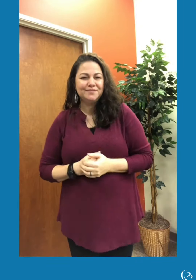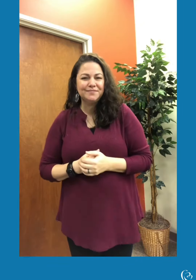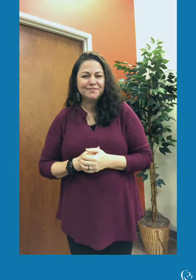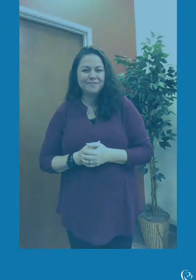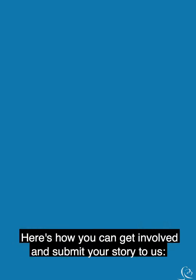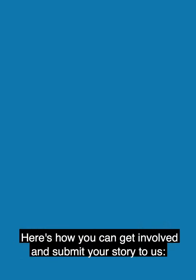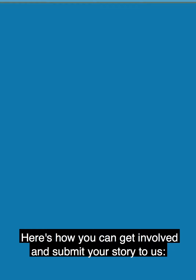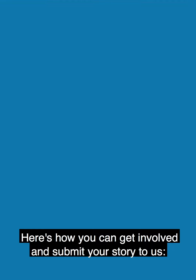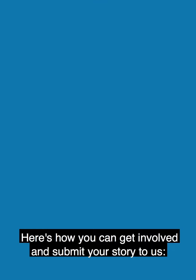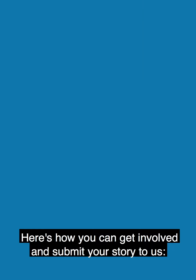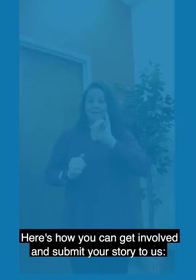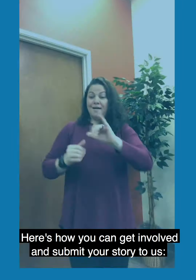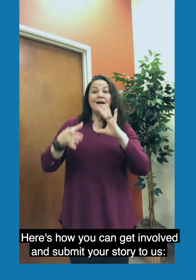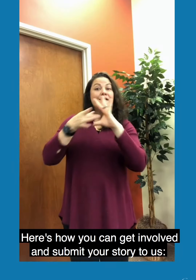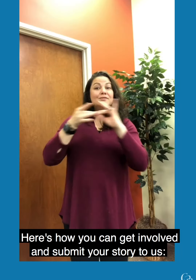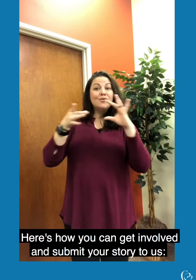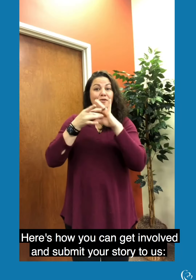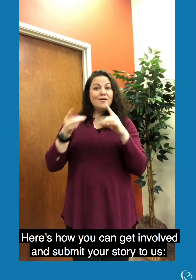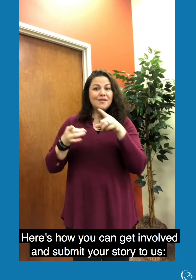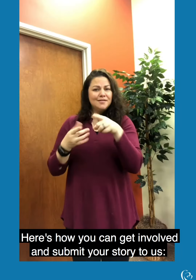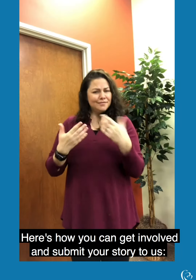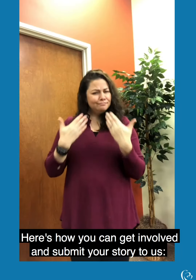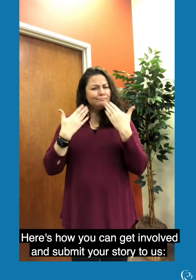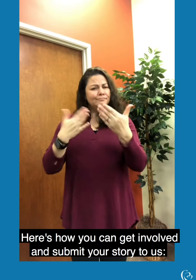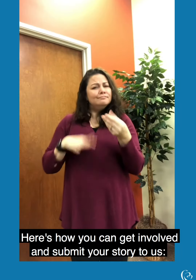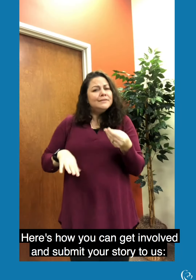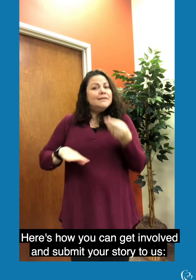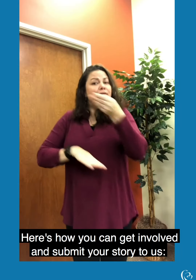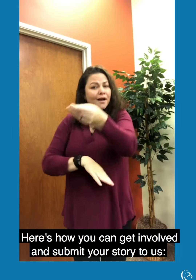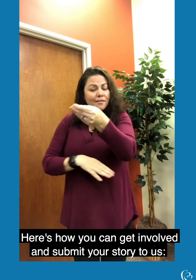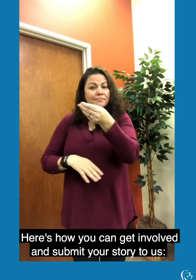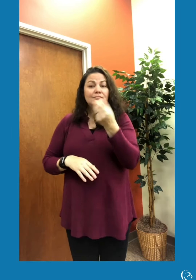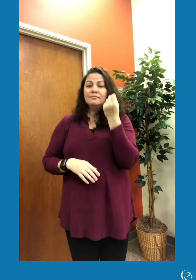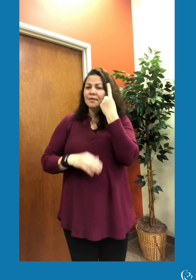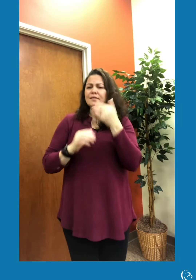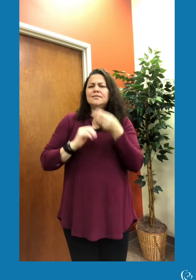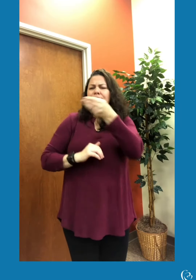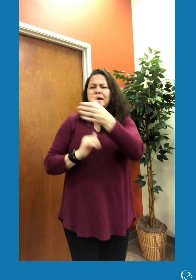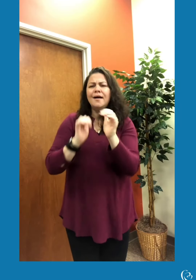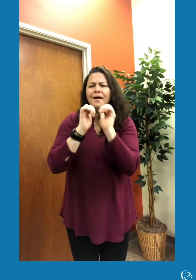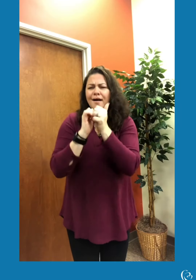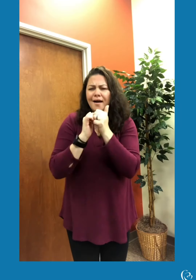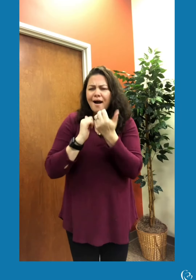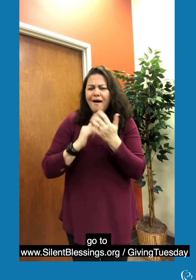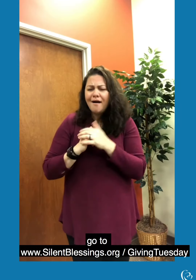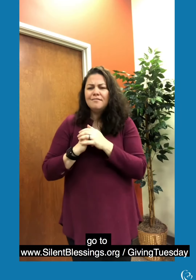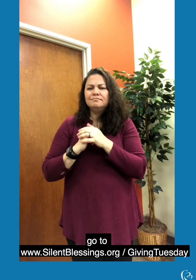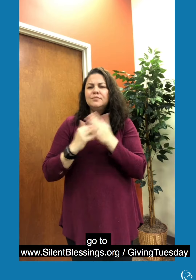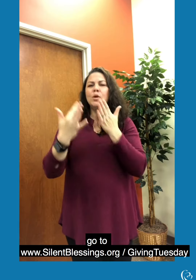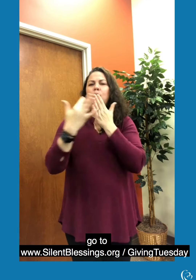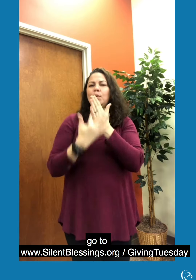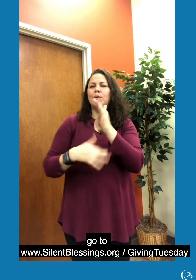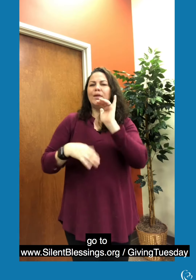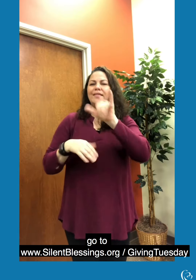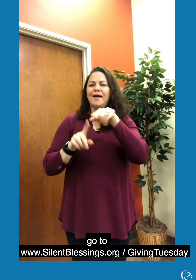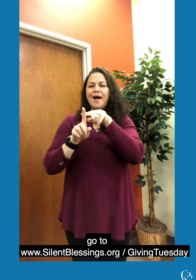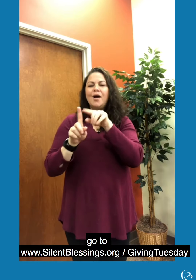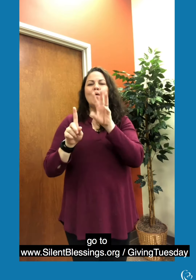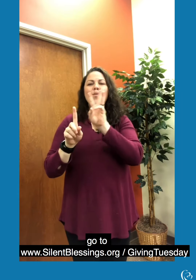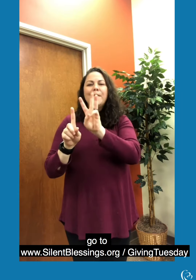Here's how you can get involved and submit your story to us. Go to www